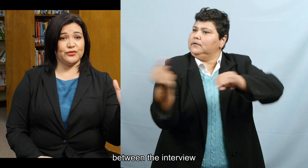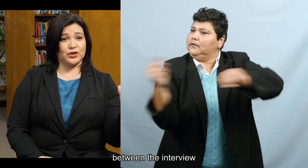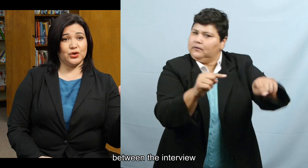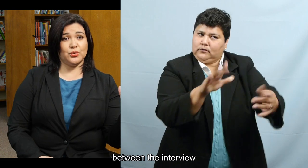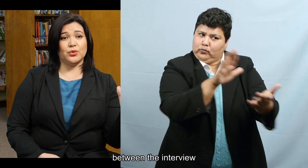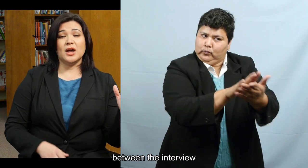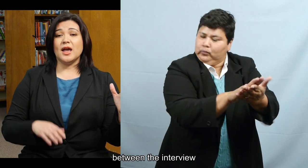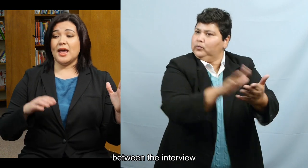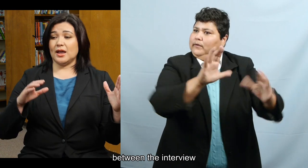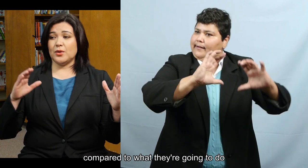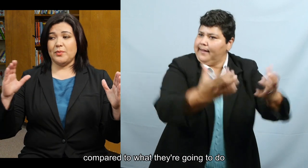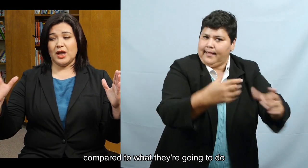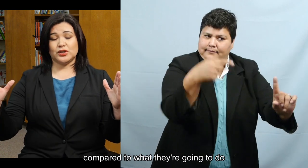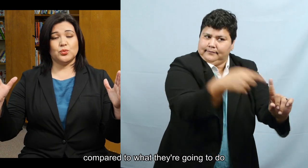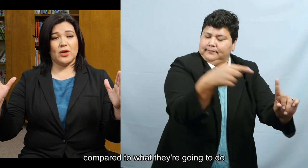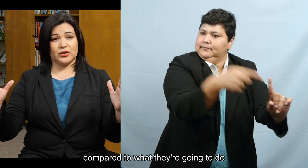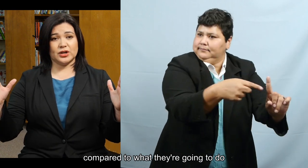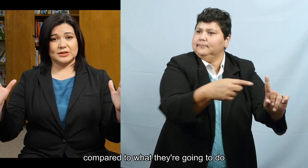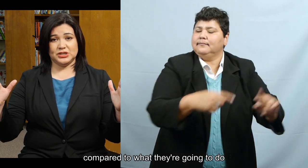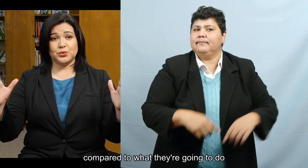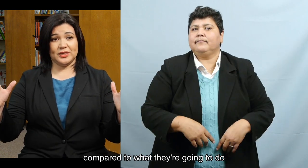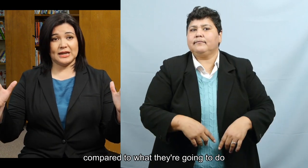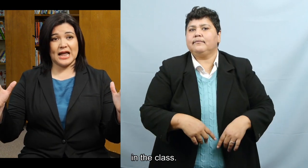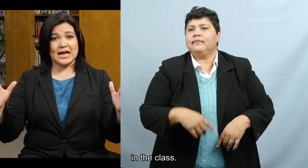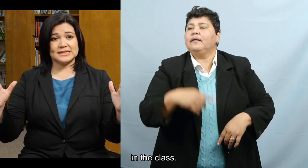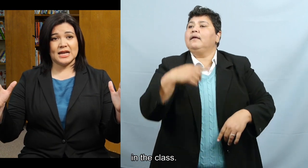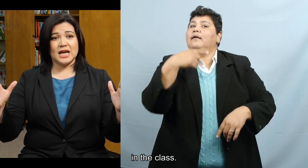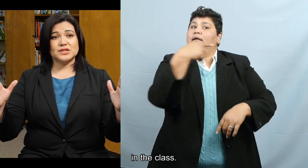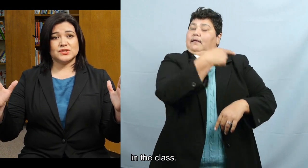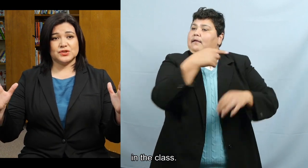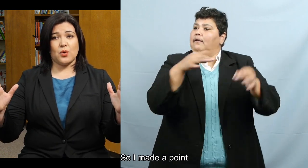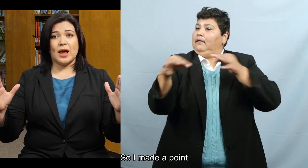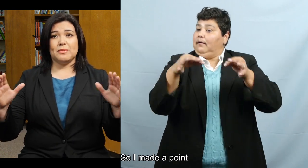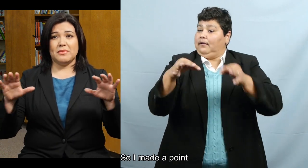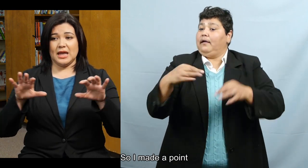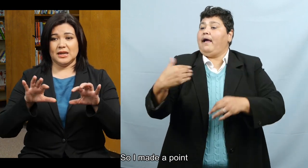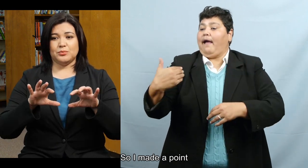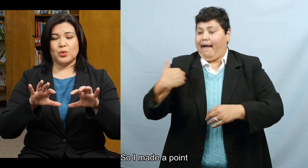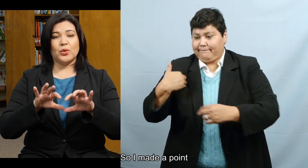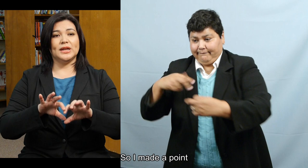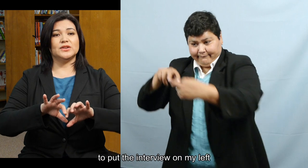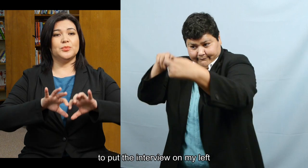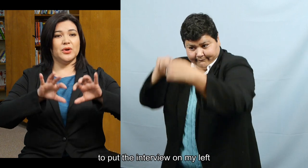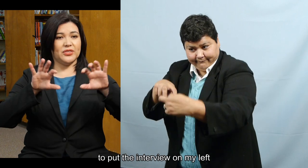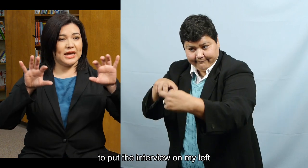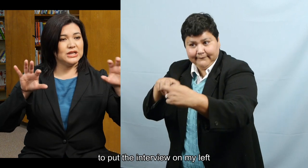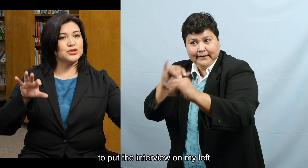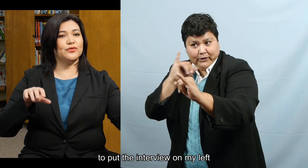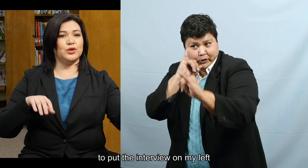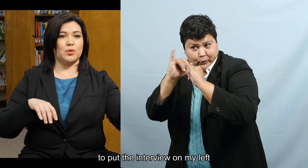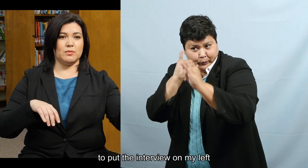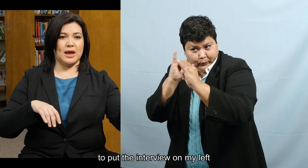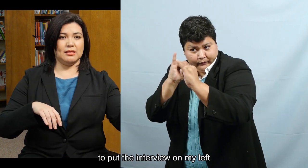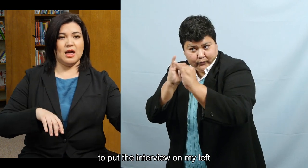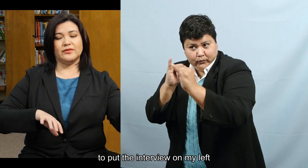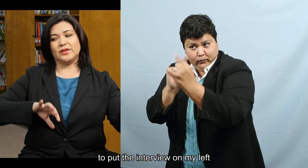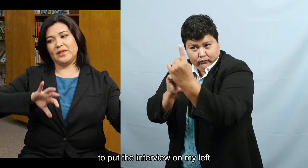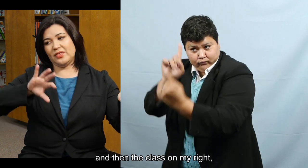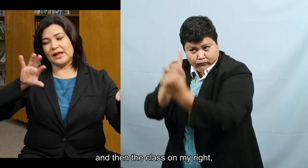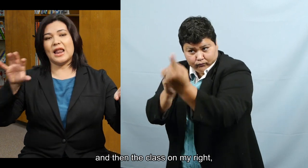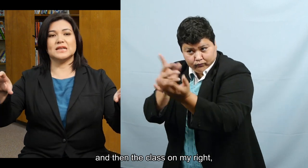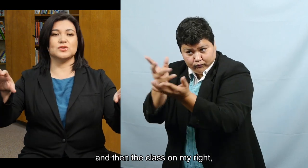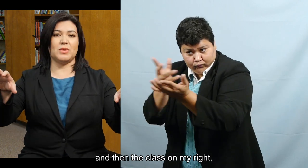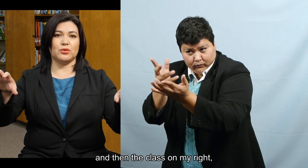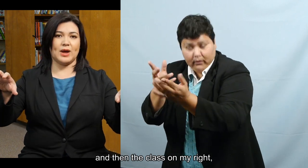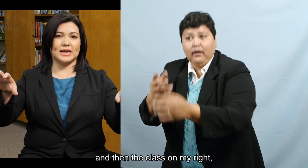the interview and compared to what they're going to do in the class. So I made a point to put the interview on my left